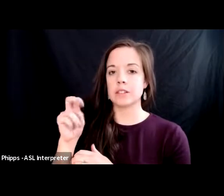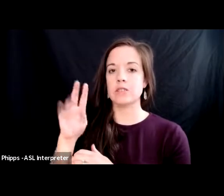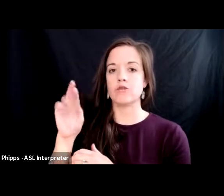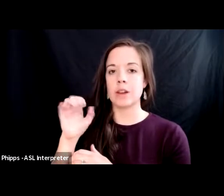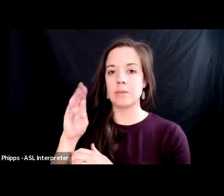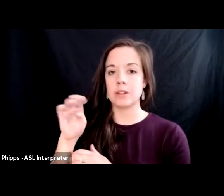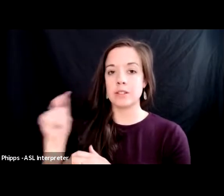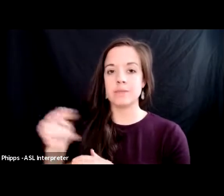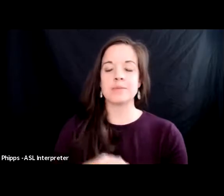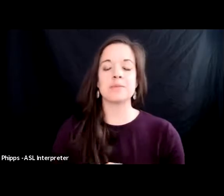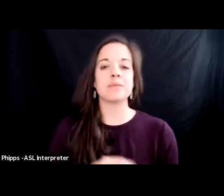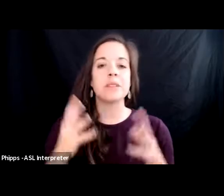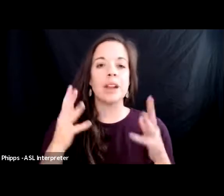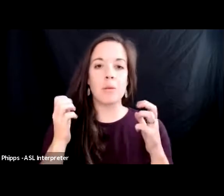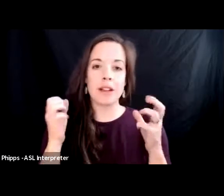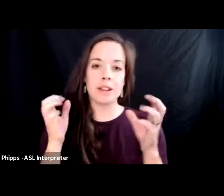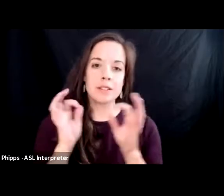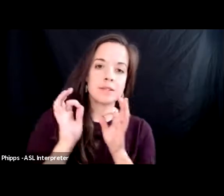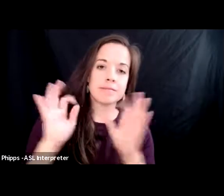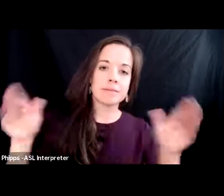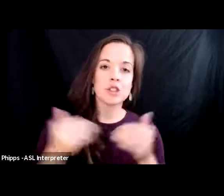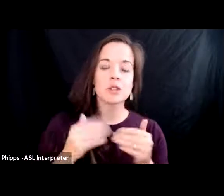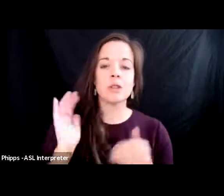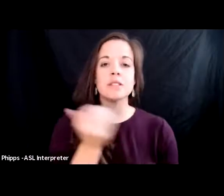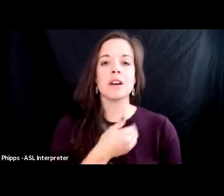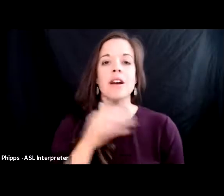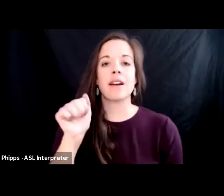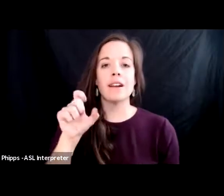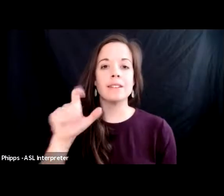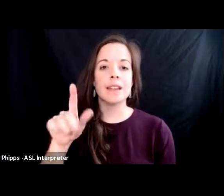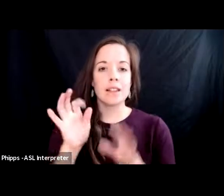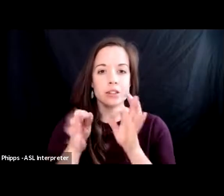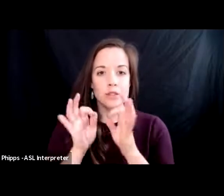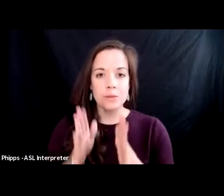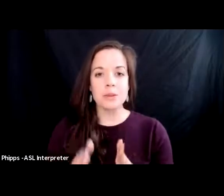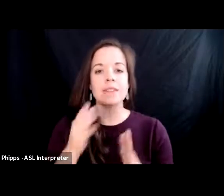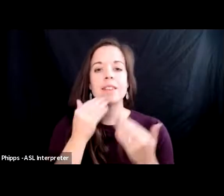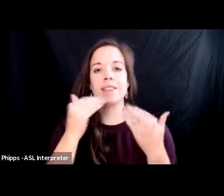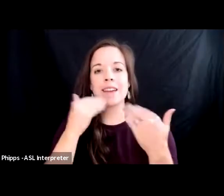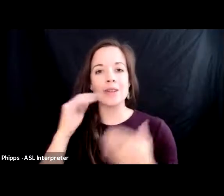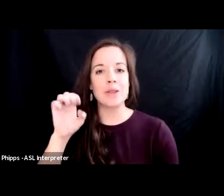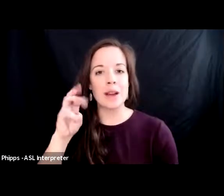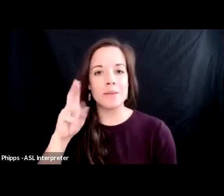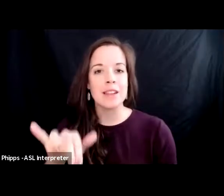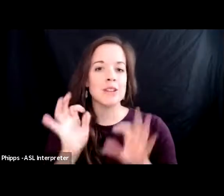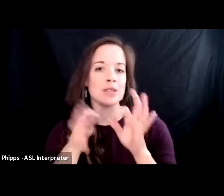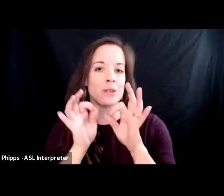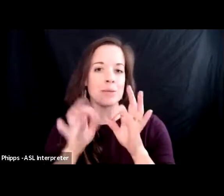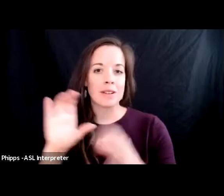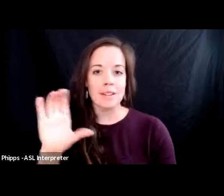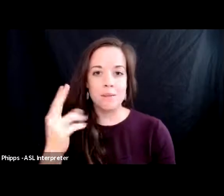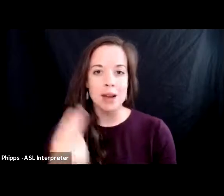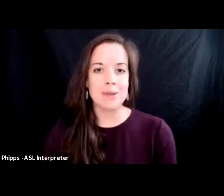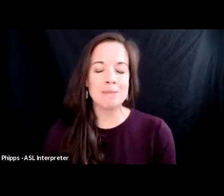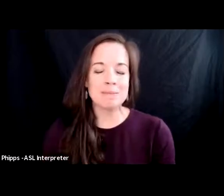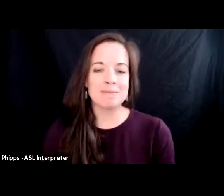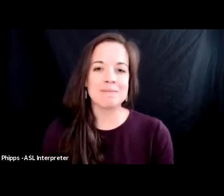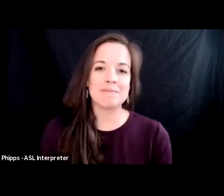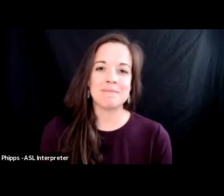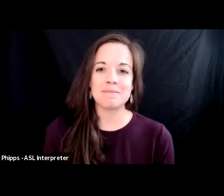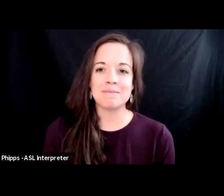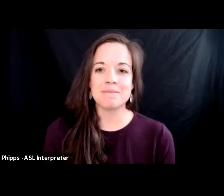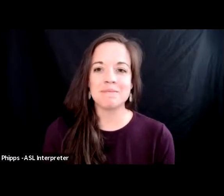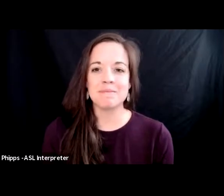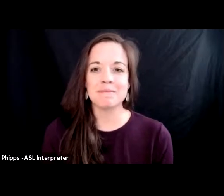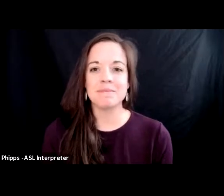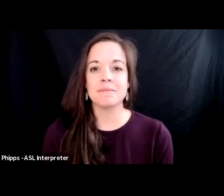i'd like to introduce our asl interpreter emily phipps thank you emily for interpreting for us at common hour please note that